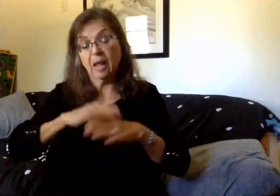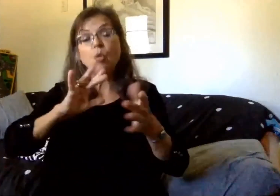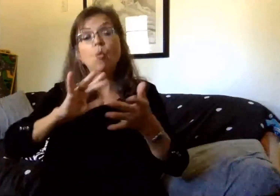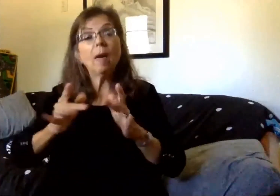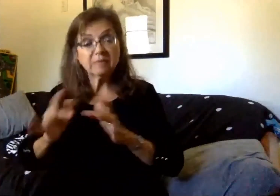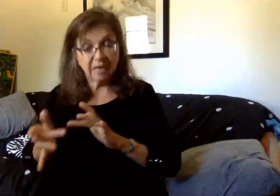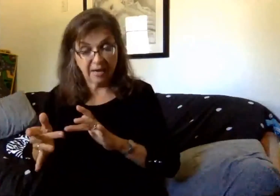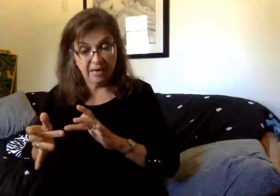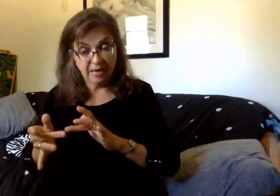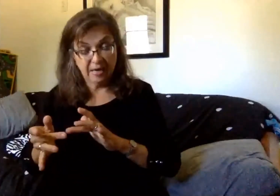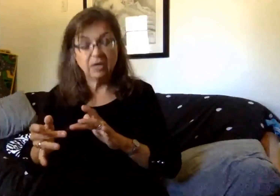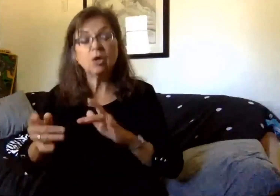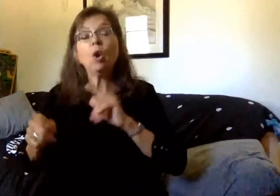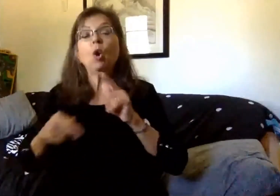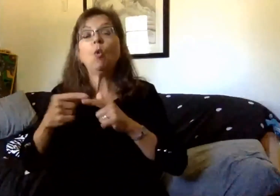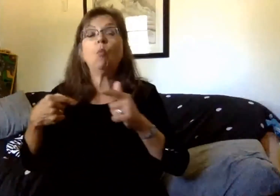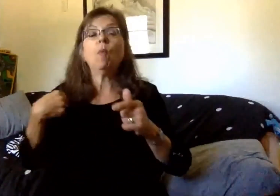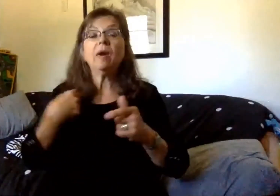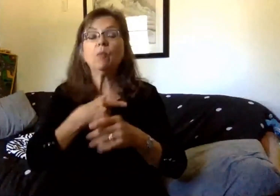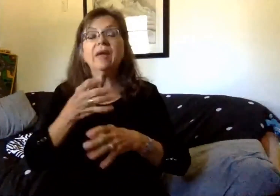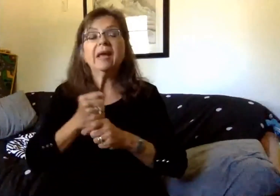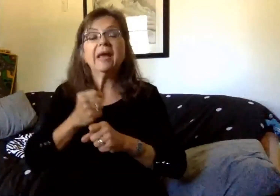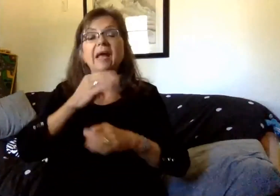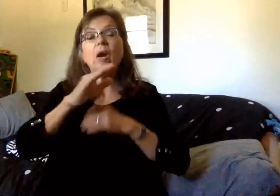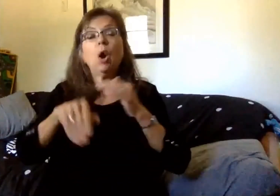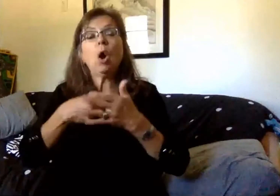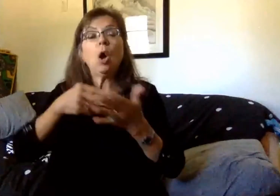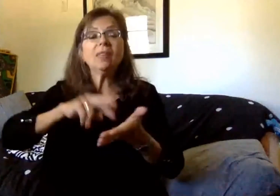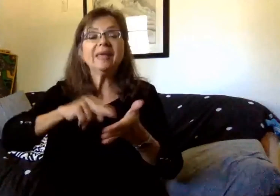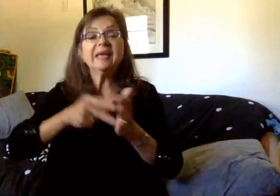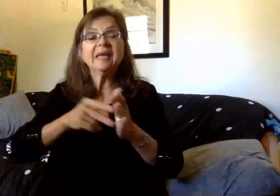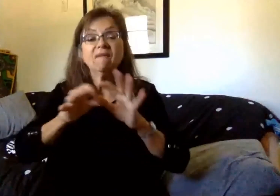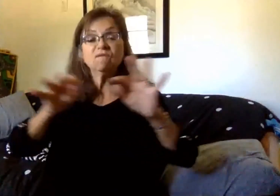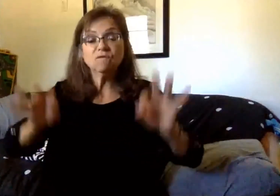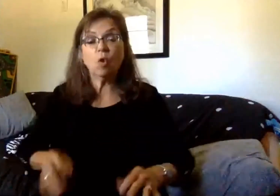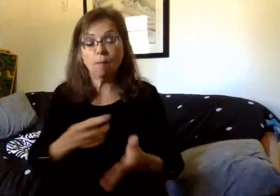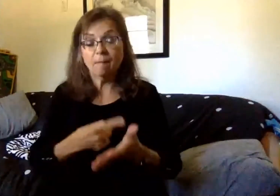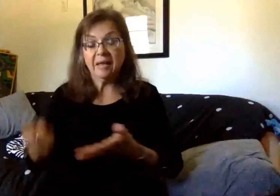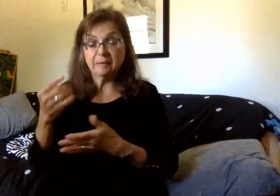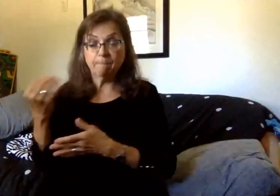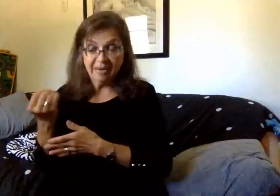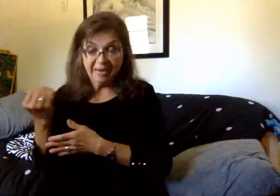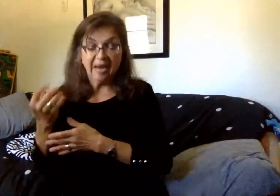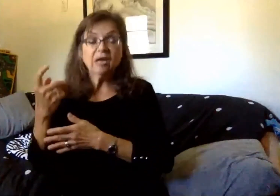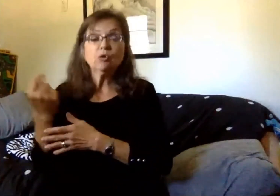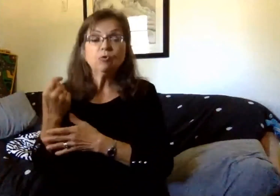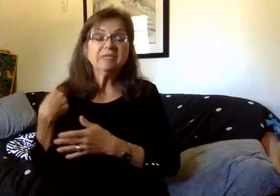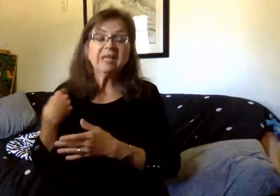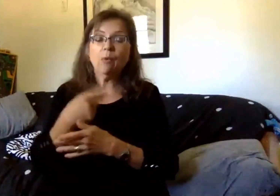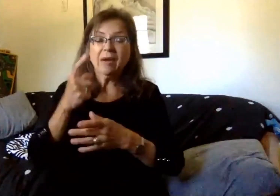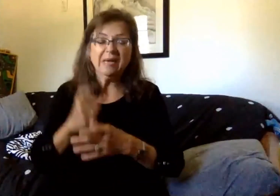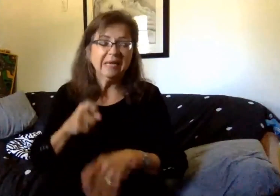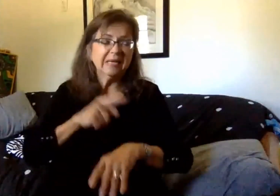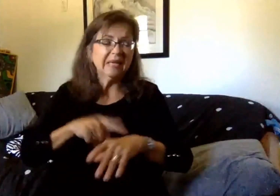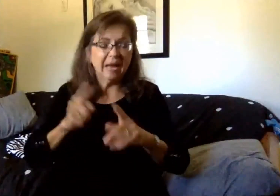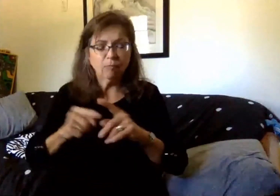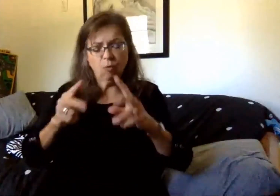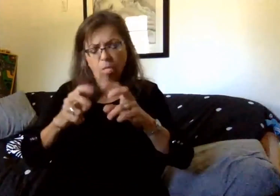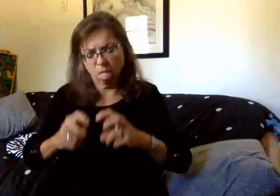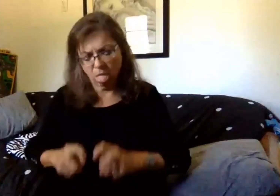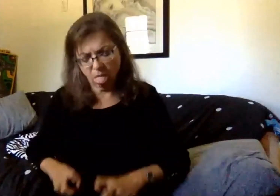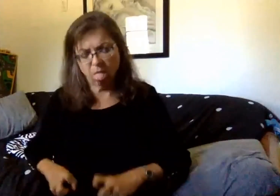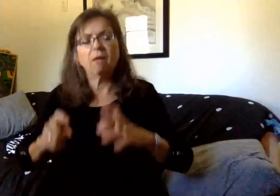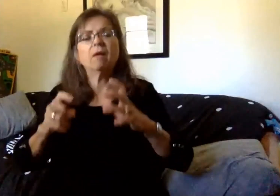we received all the enrollment intent forms last Monday and beginning on Tuesday, we needed a few days to run those groups in Infinite